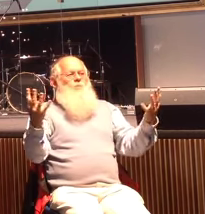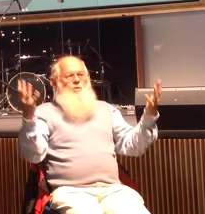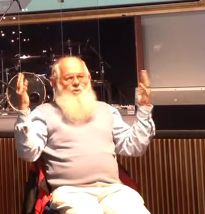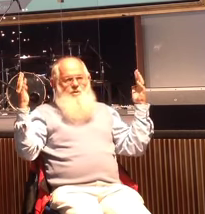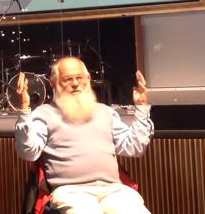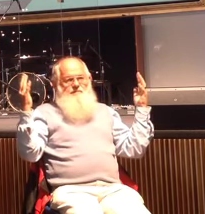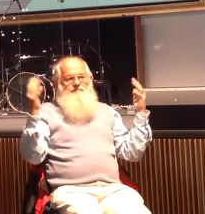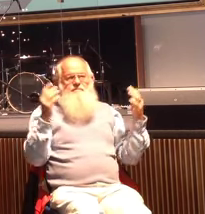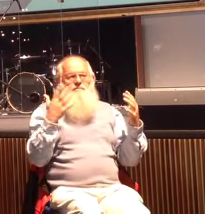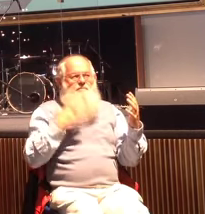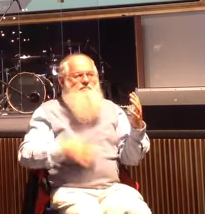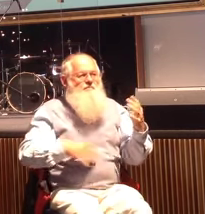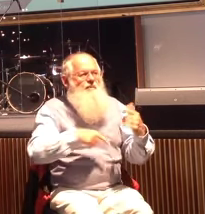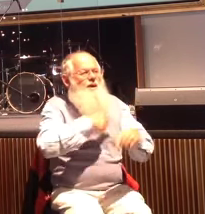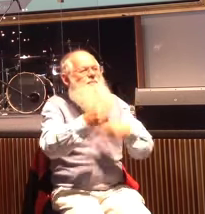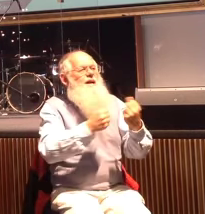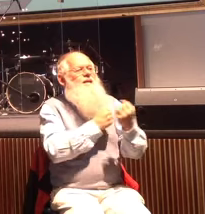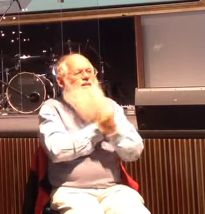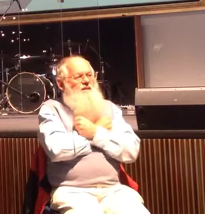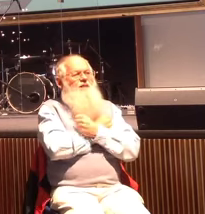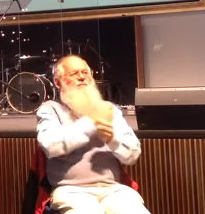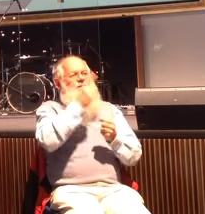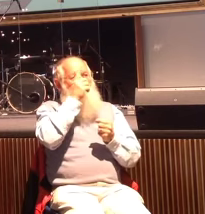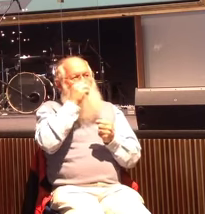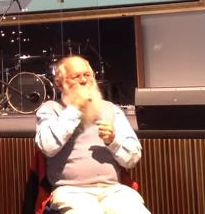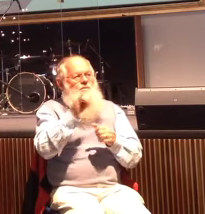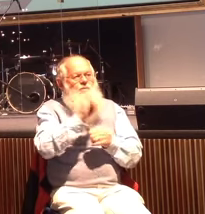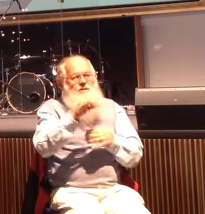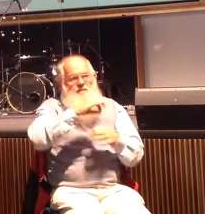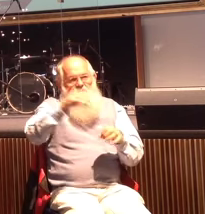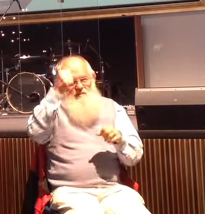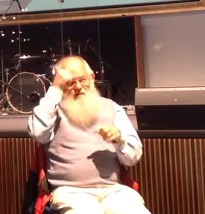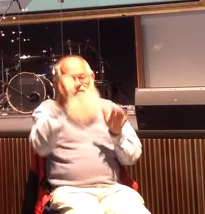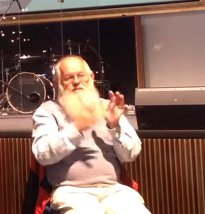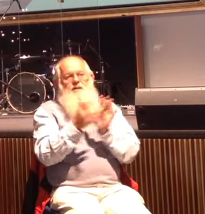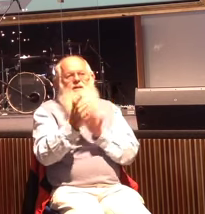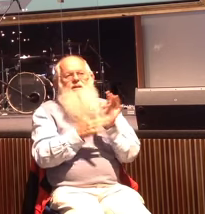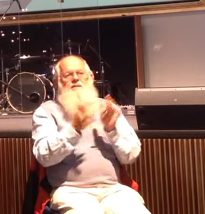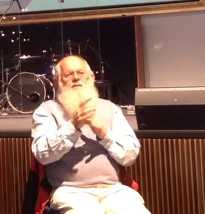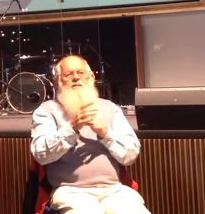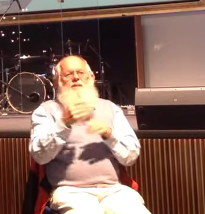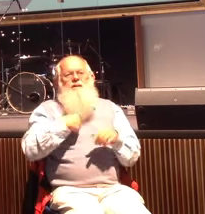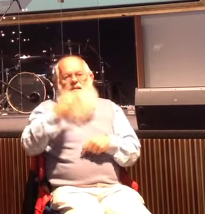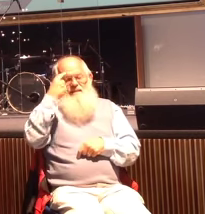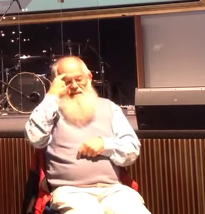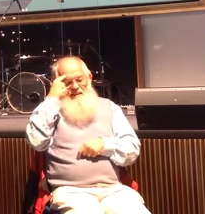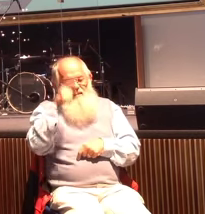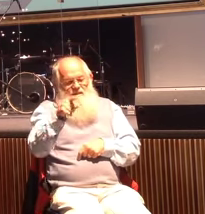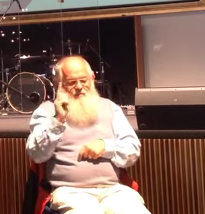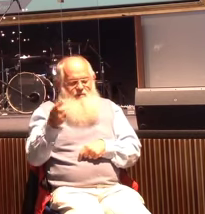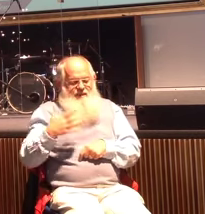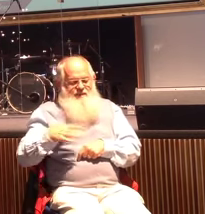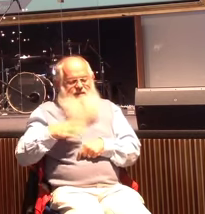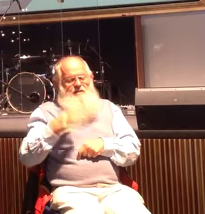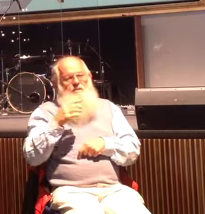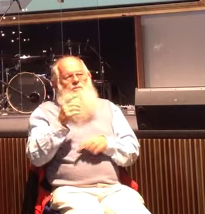it's about loving people that don't know Jesus. And I think that that's what we need to be about. We need to be about